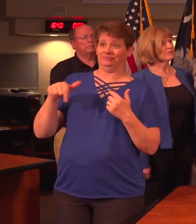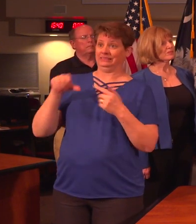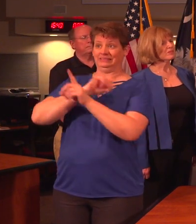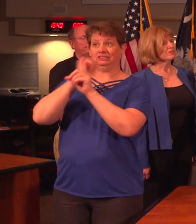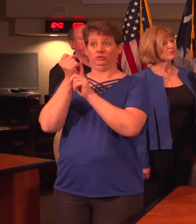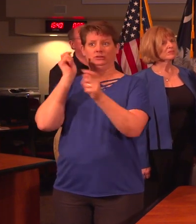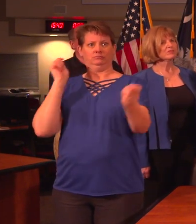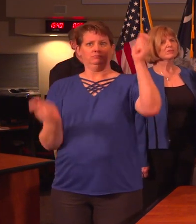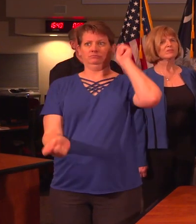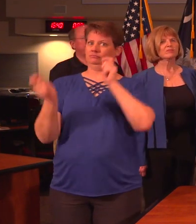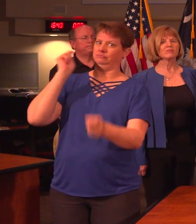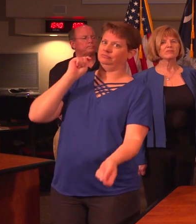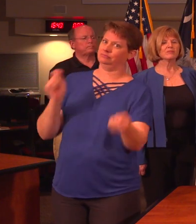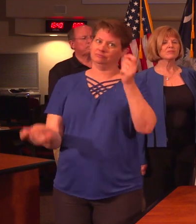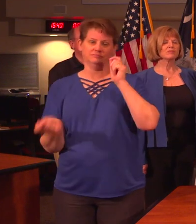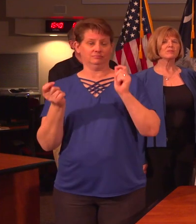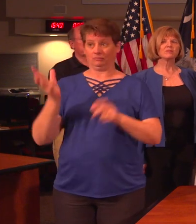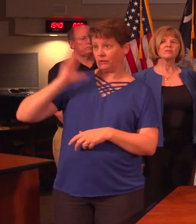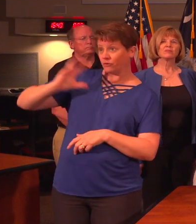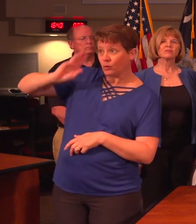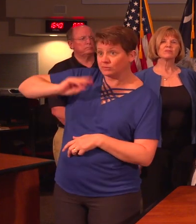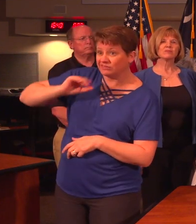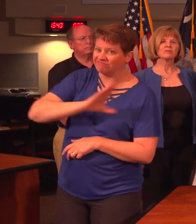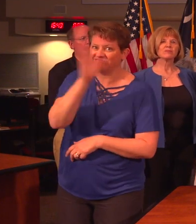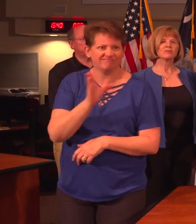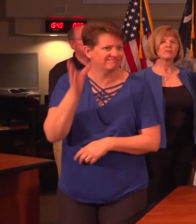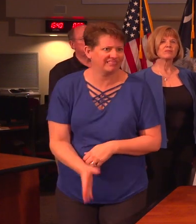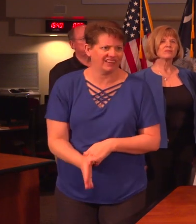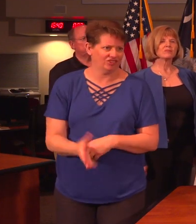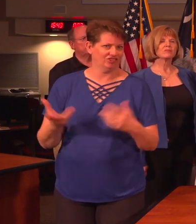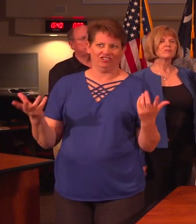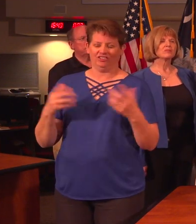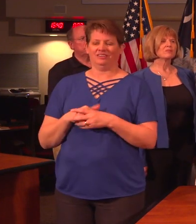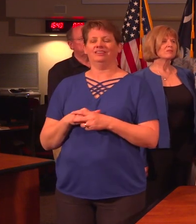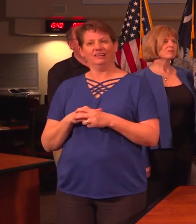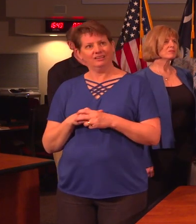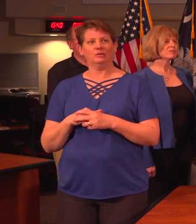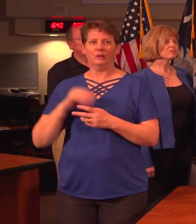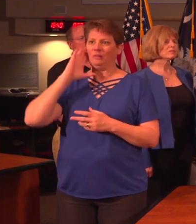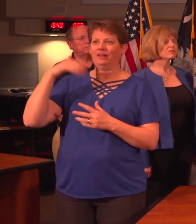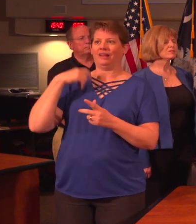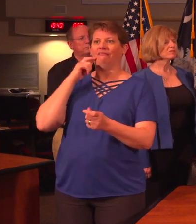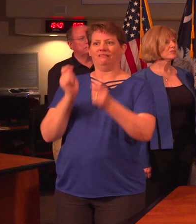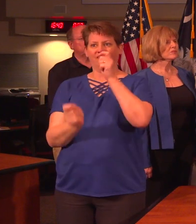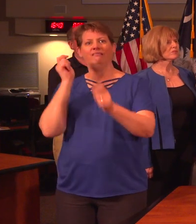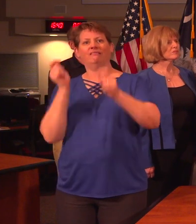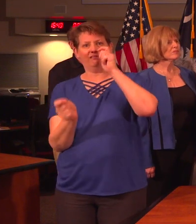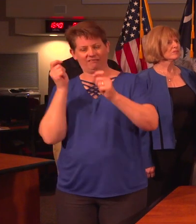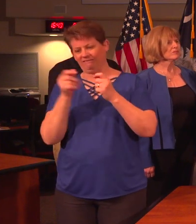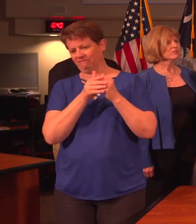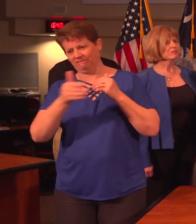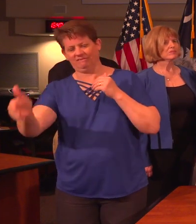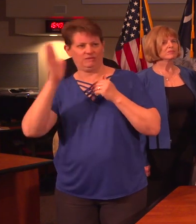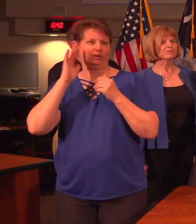situation. This is something we have not seen before. Nobody in the country has seen it before. So there will be changes and adjustments as